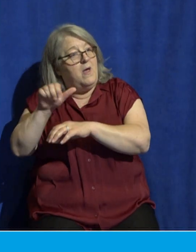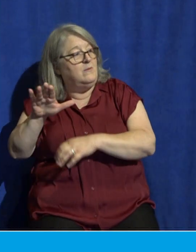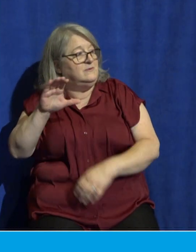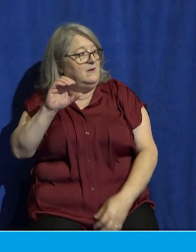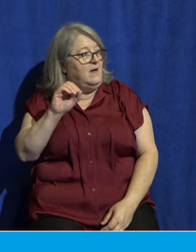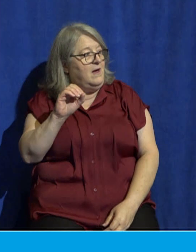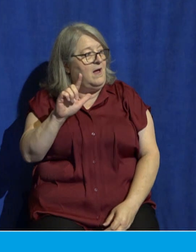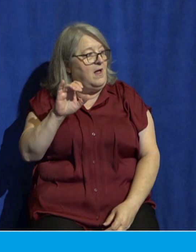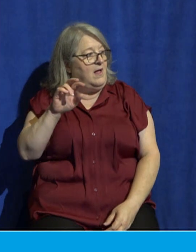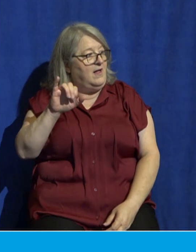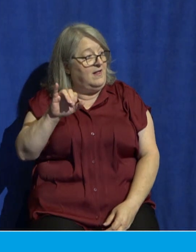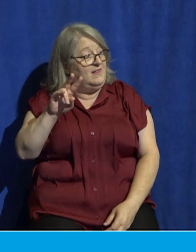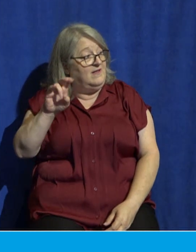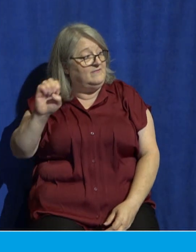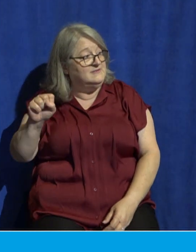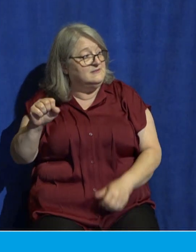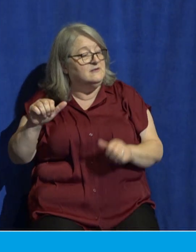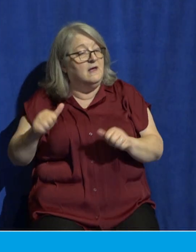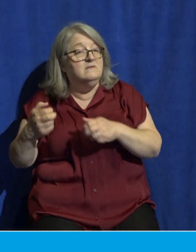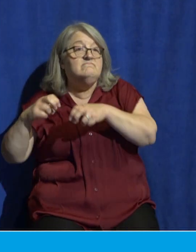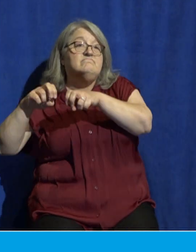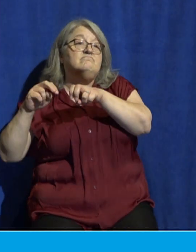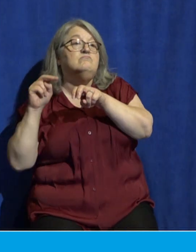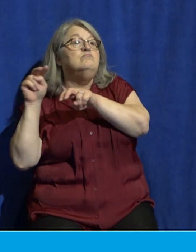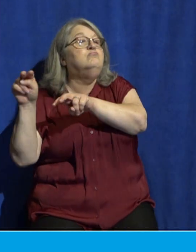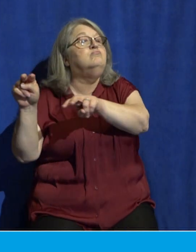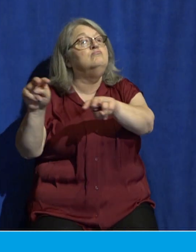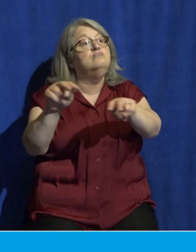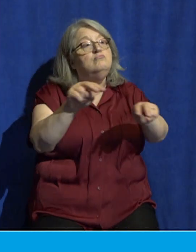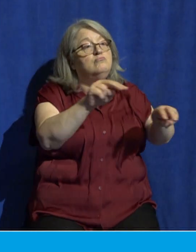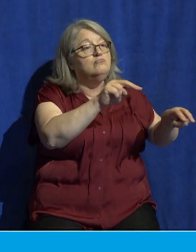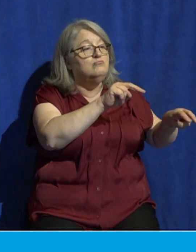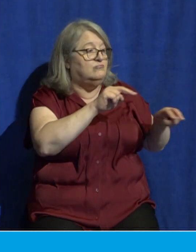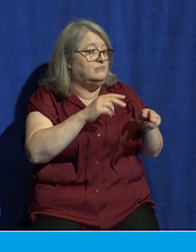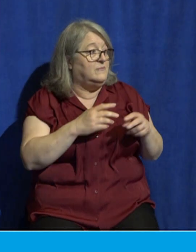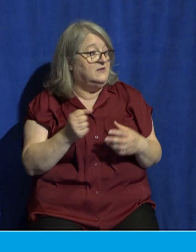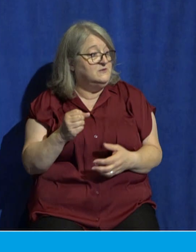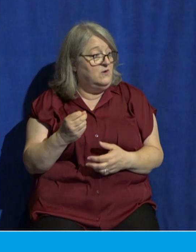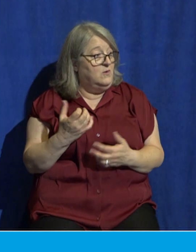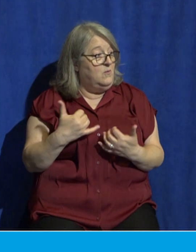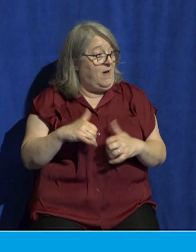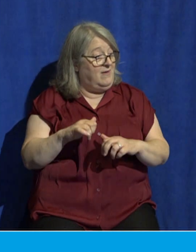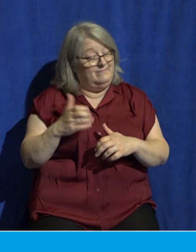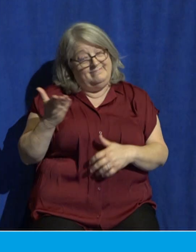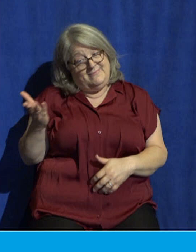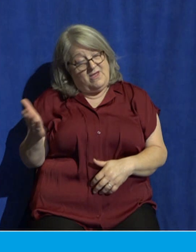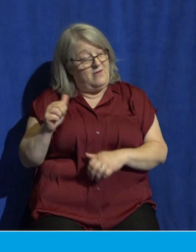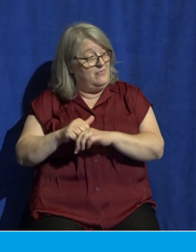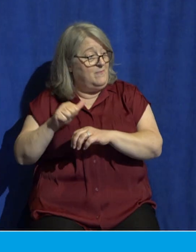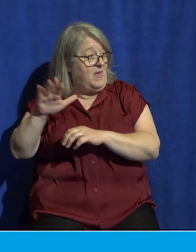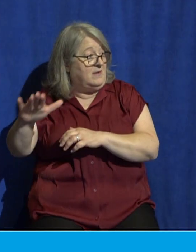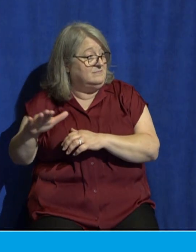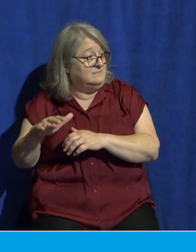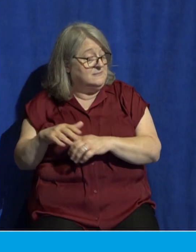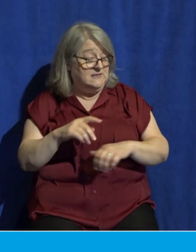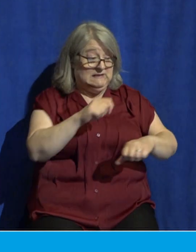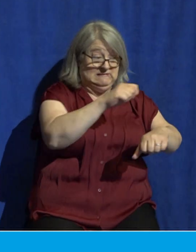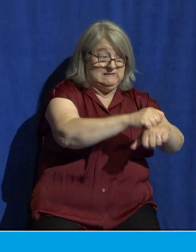temple complex. In verse 3, as he sat on the Mount of Olives now opposite the temple, Peter